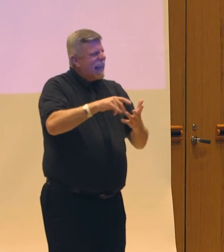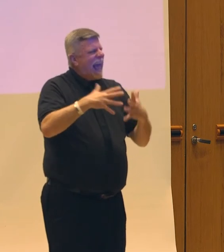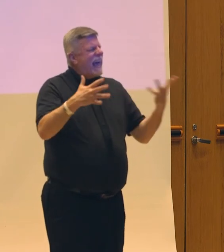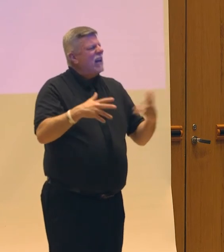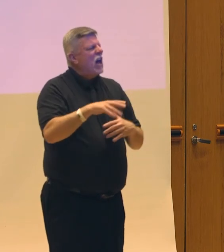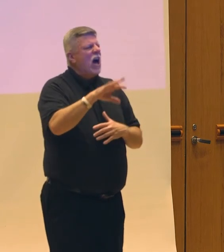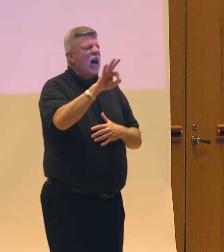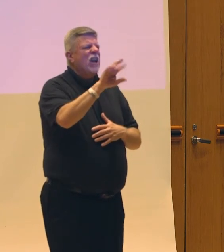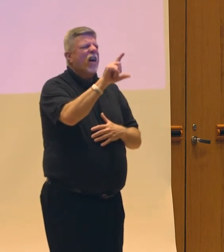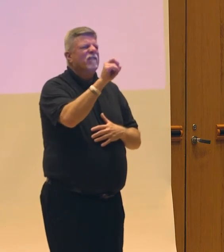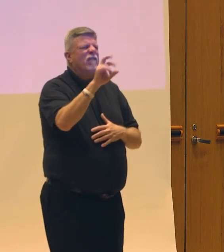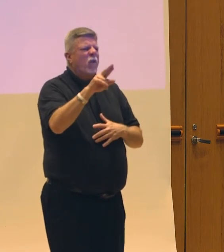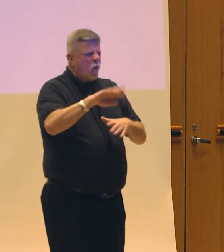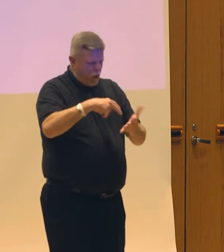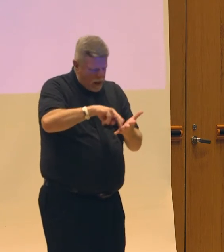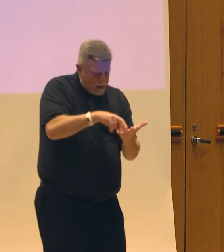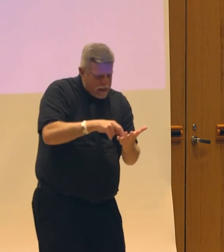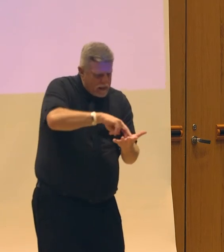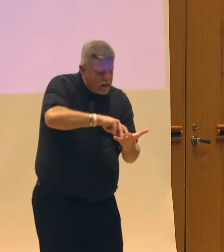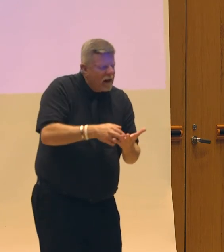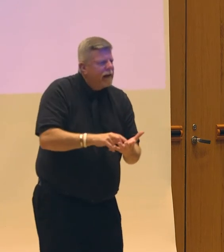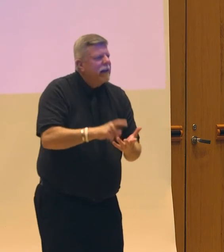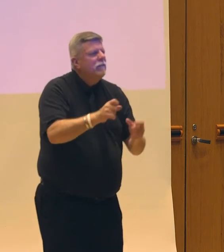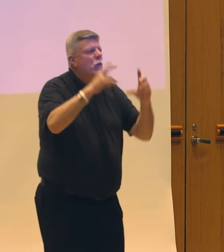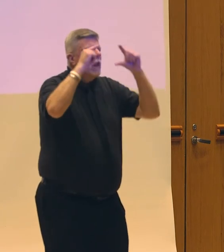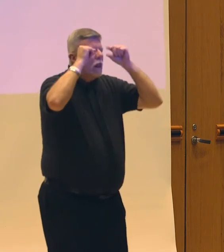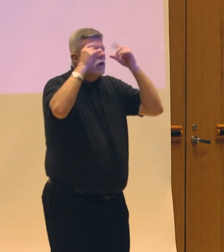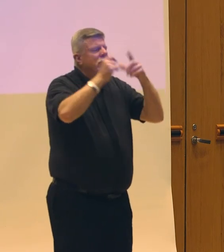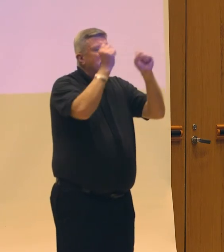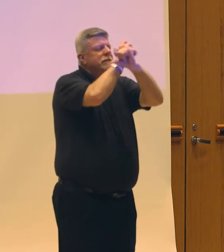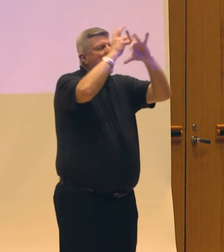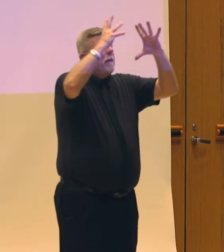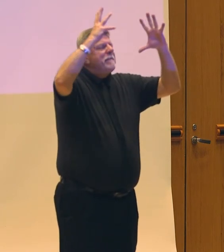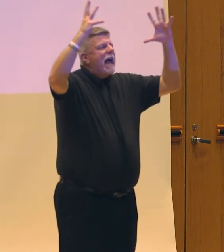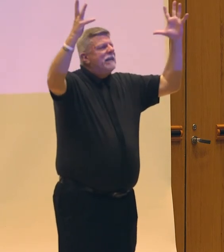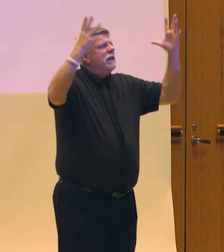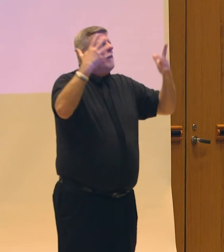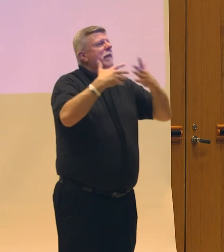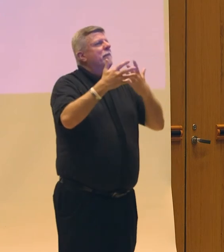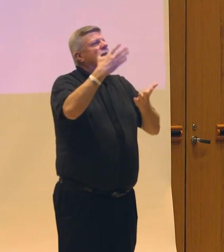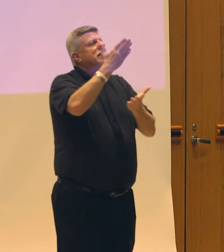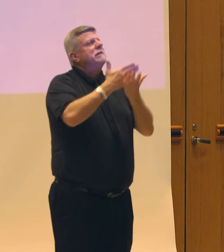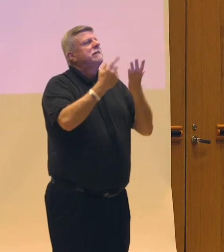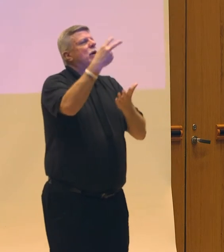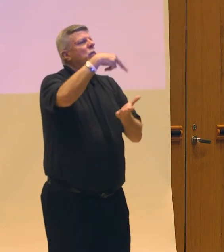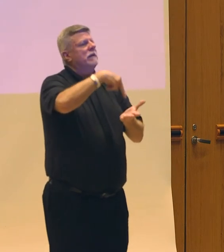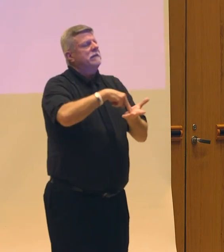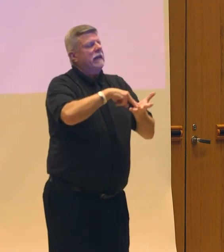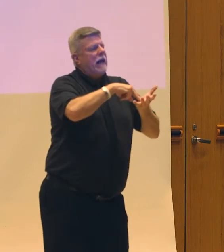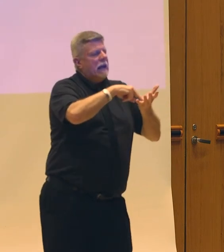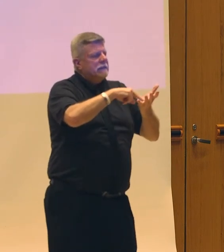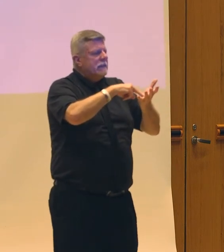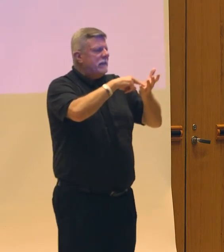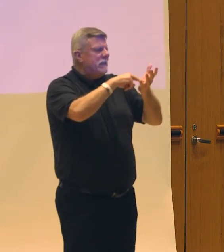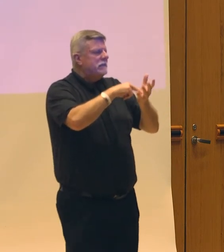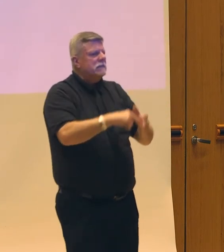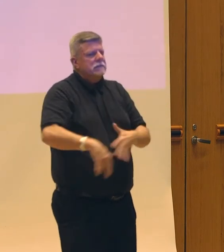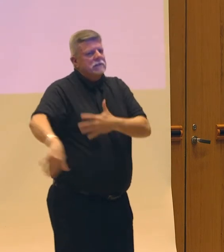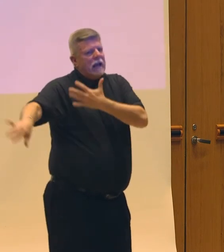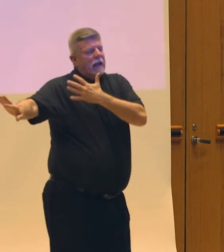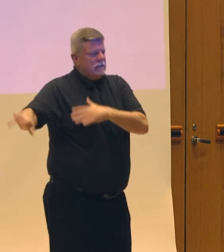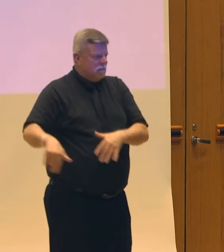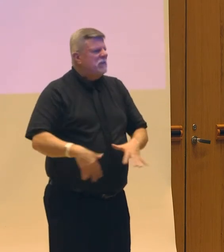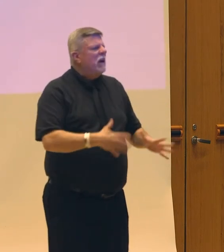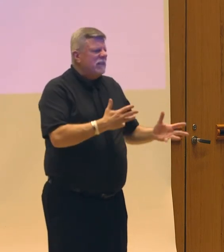to close your eyes and imagine hula, you might imagine typically someone standing, their hips swaying, gestures moving.